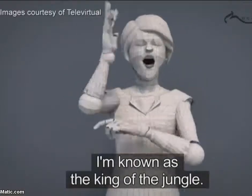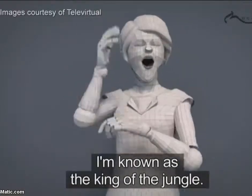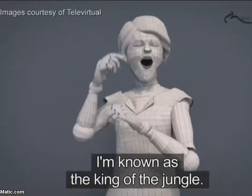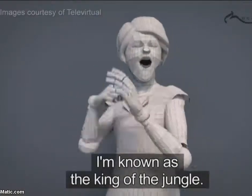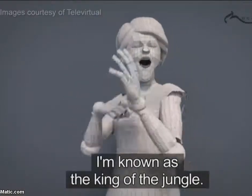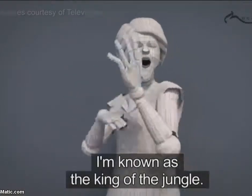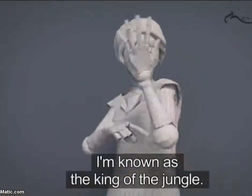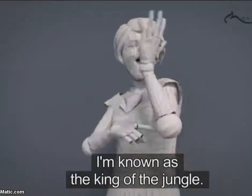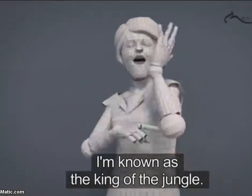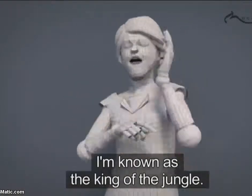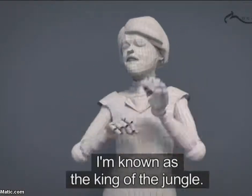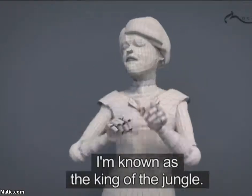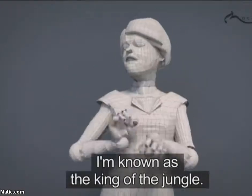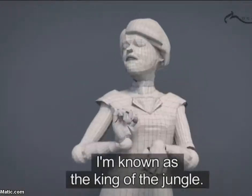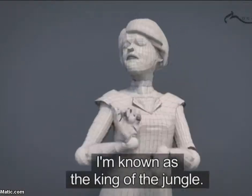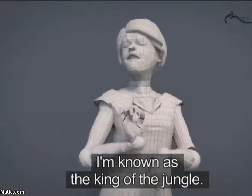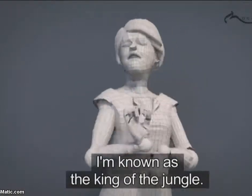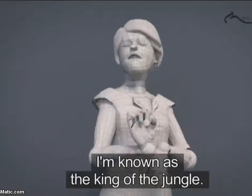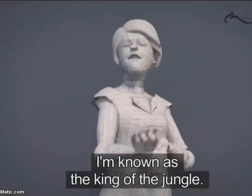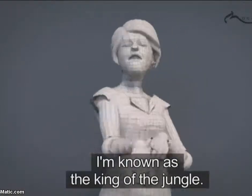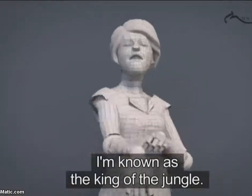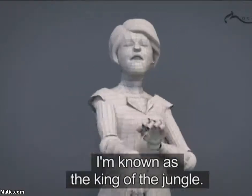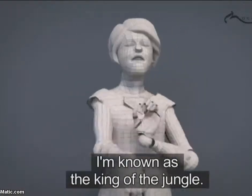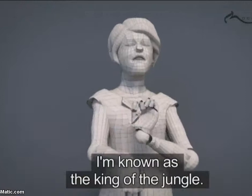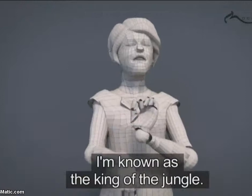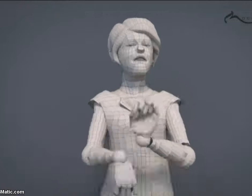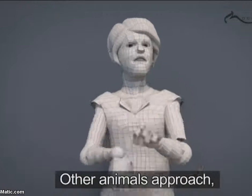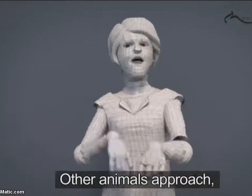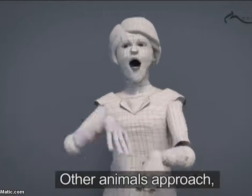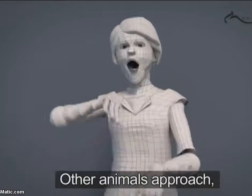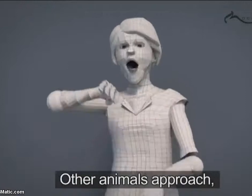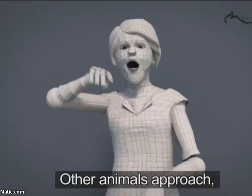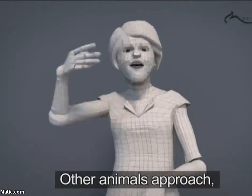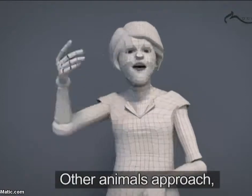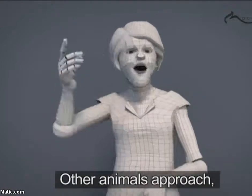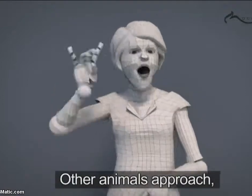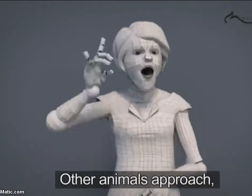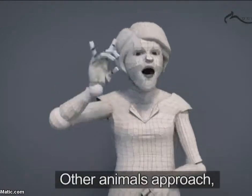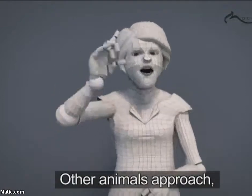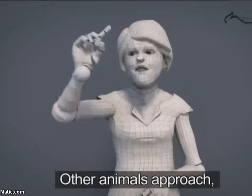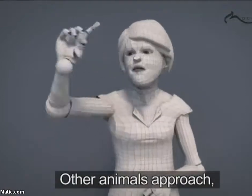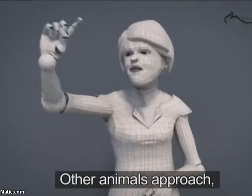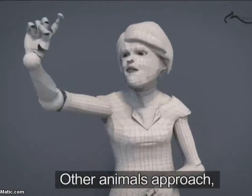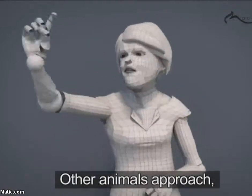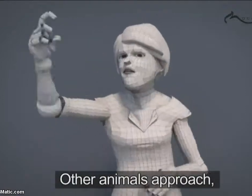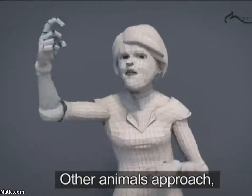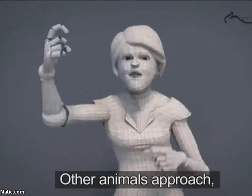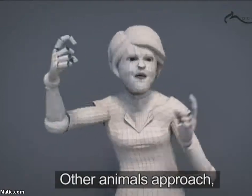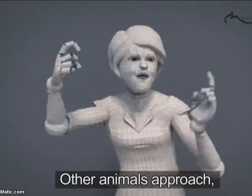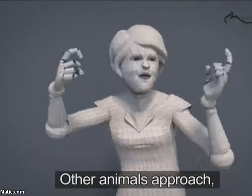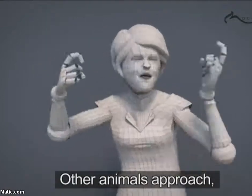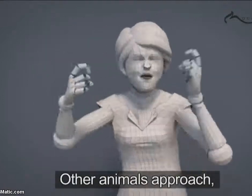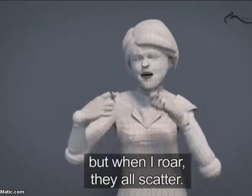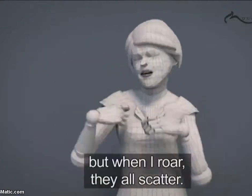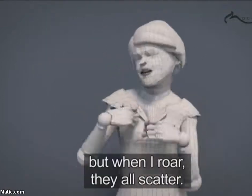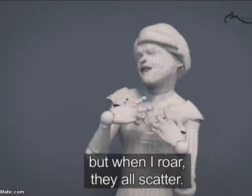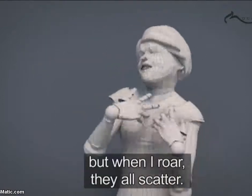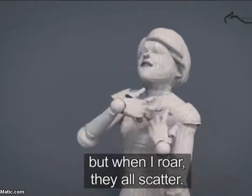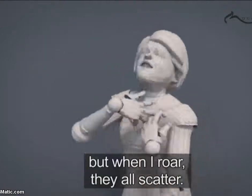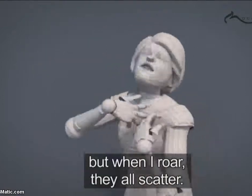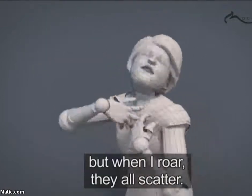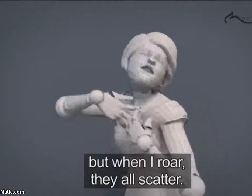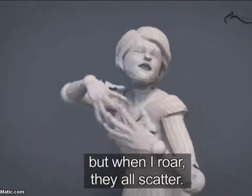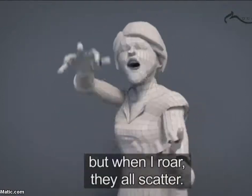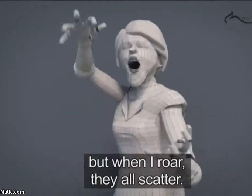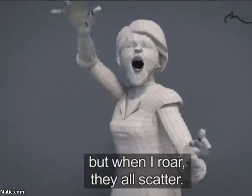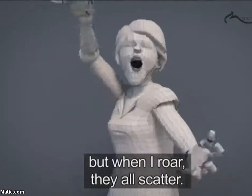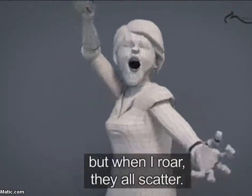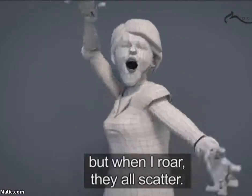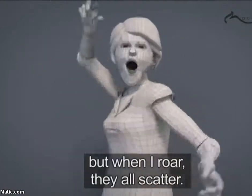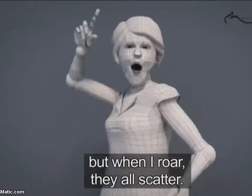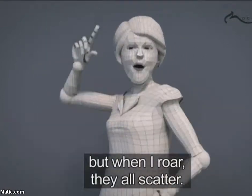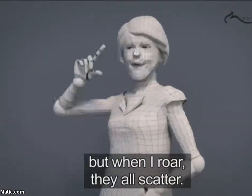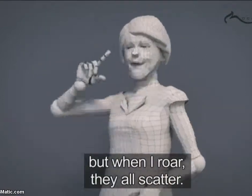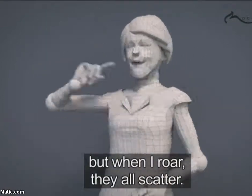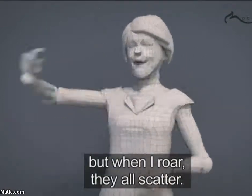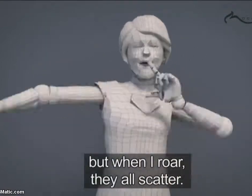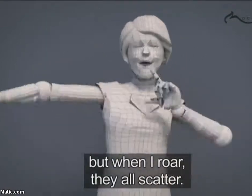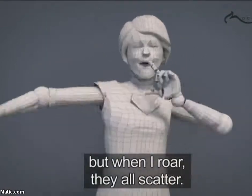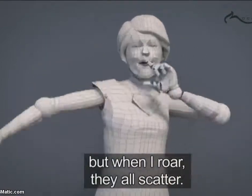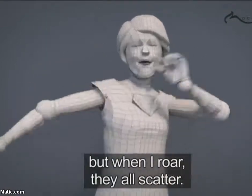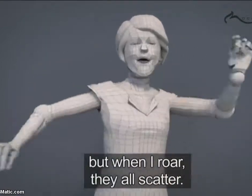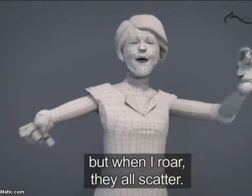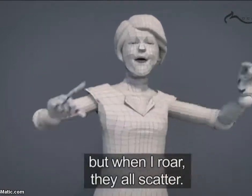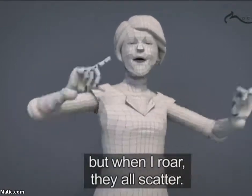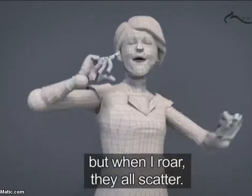king of the jungle. Other animals approach but when I roar they all